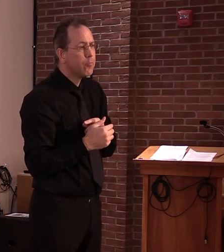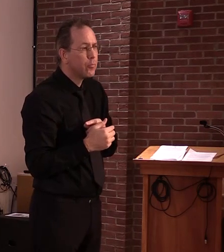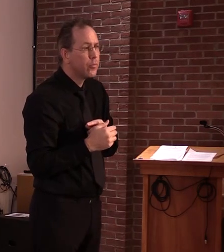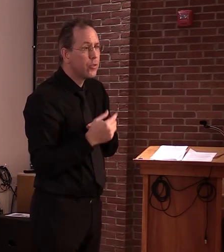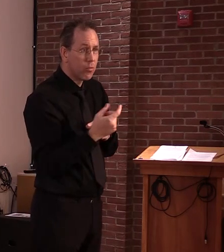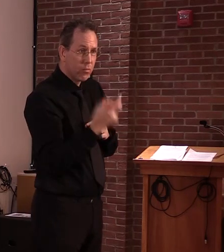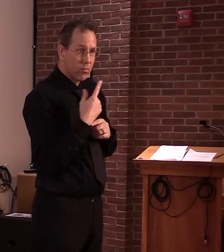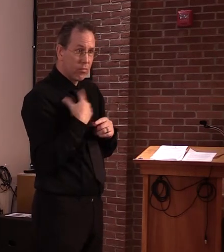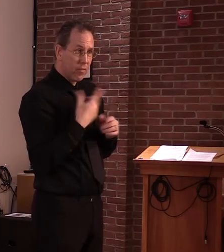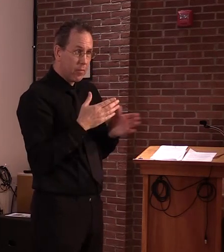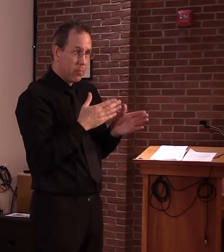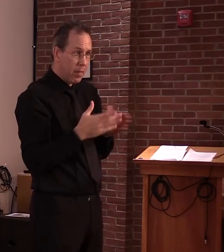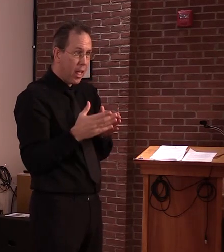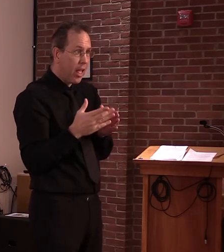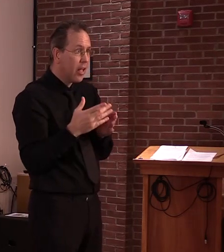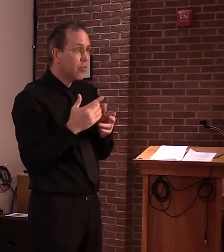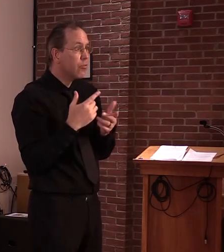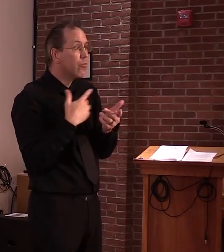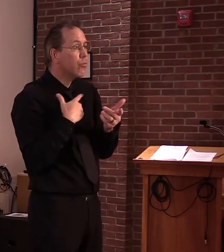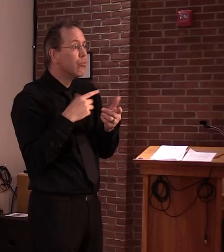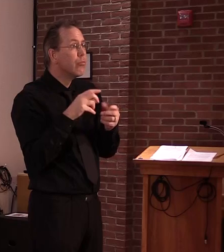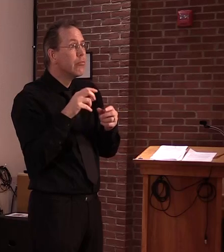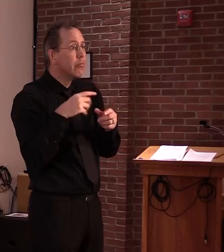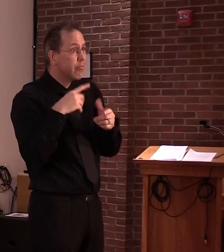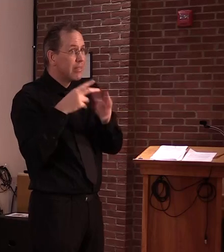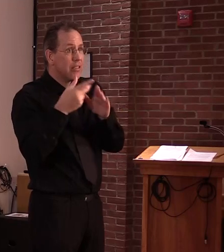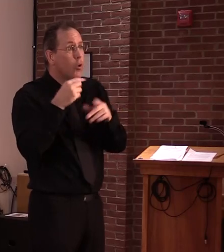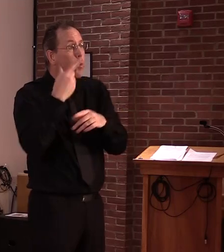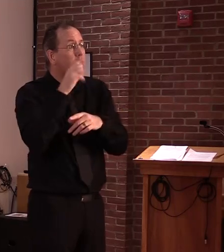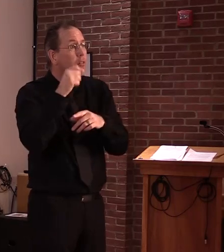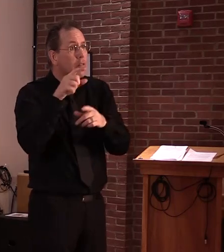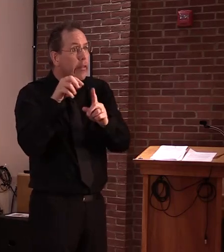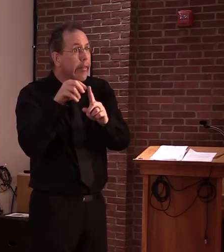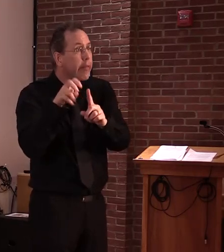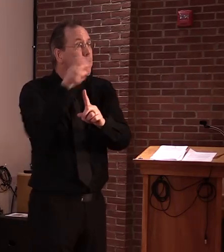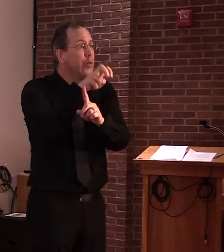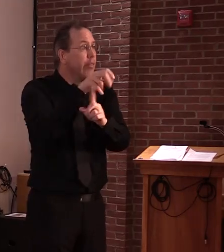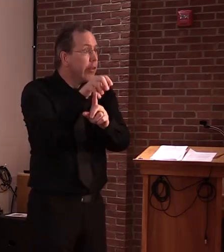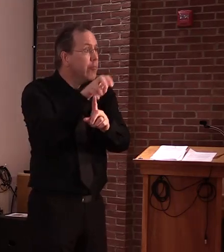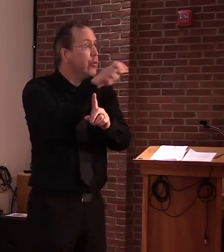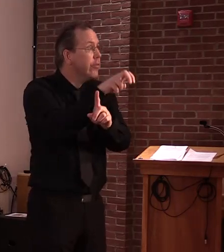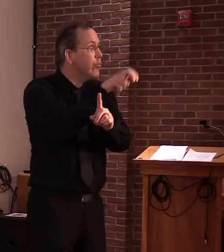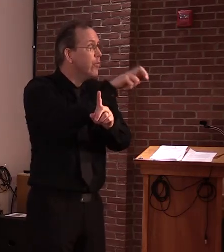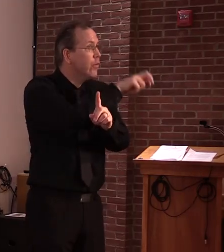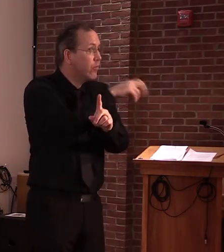to move them out. The answer is no. Well, I appreciate your time and everyone else's.